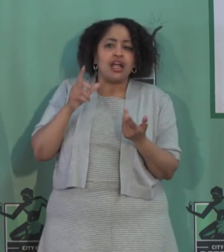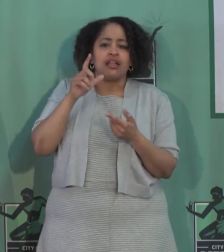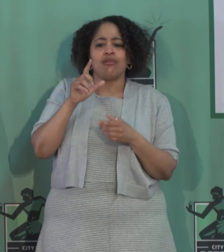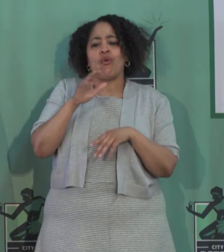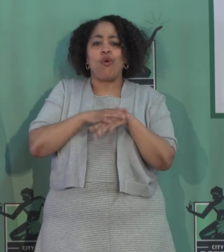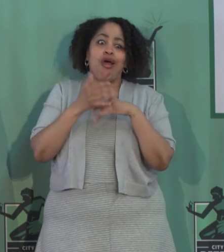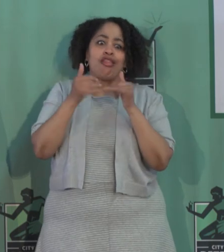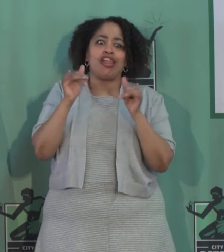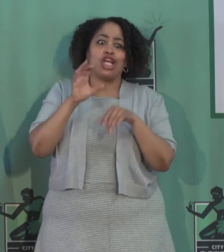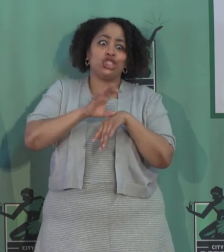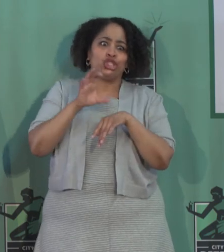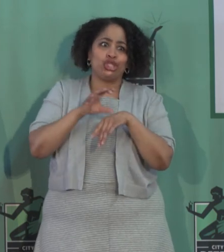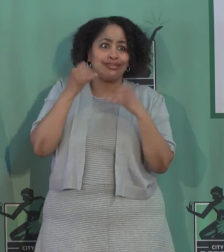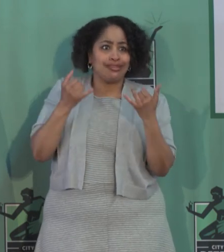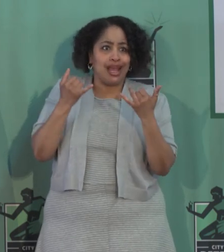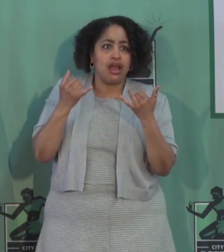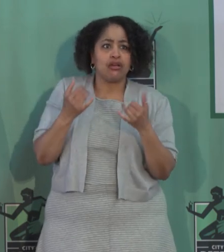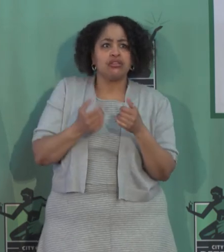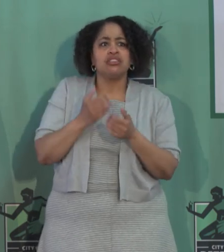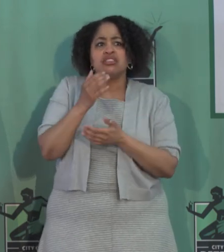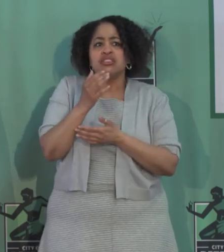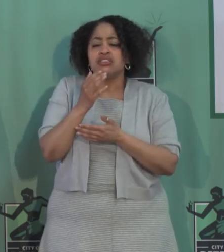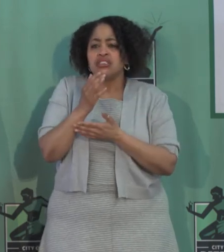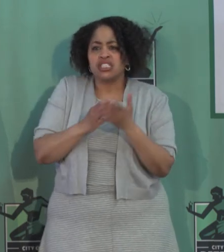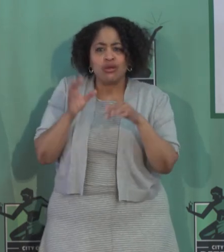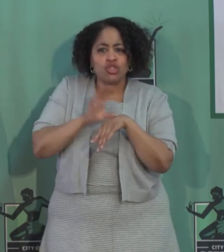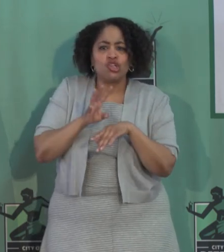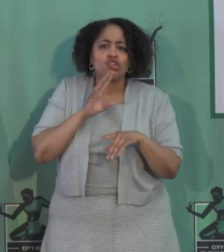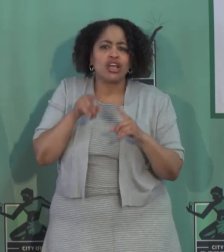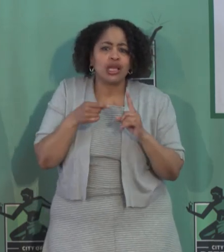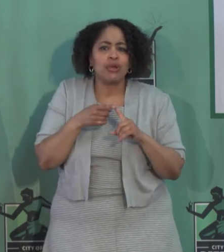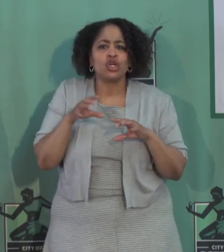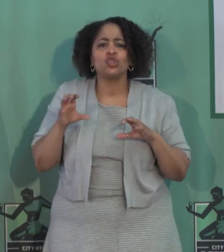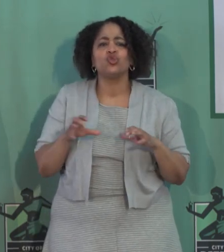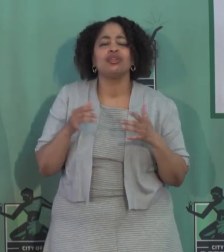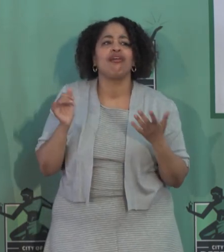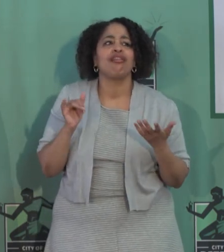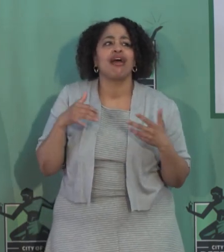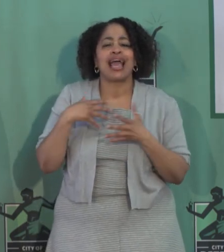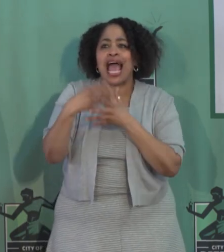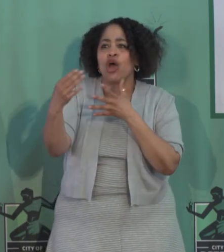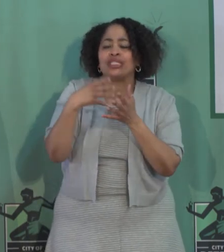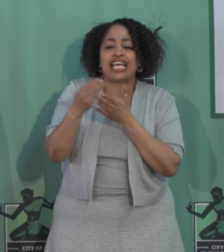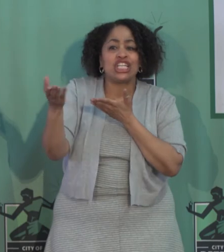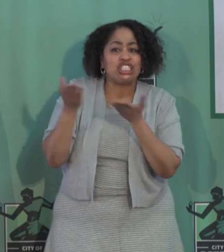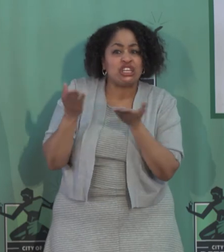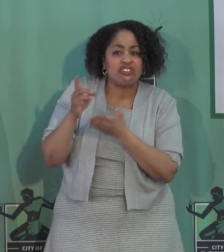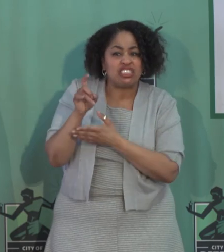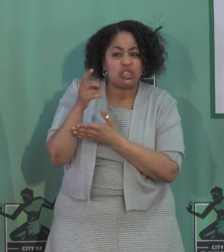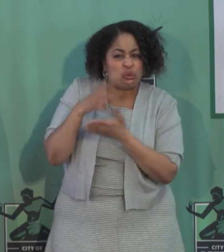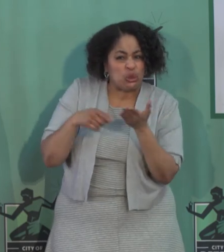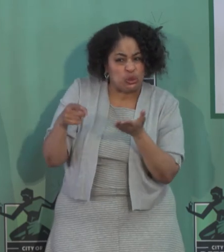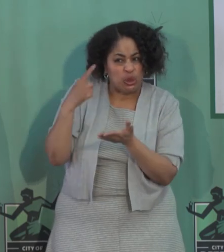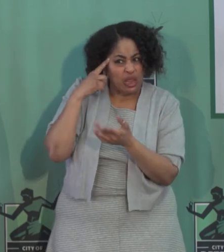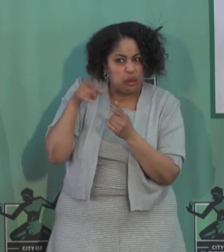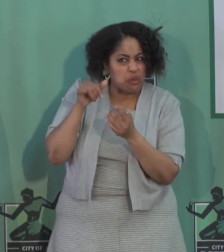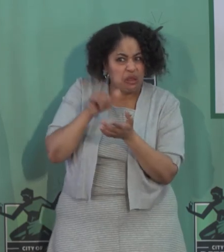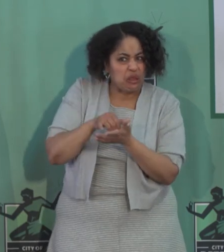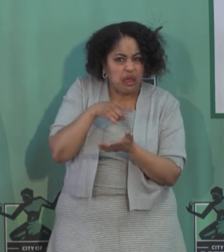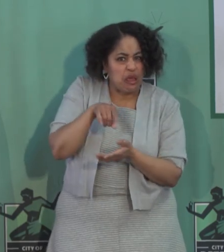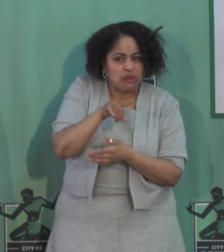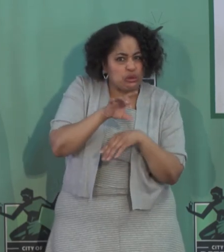online. Some churches are also talking about doing outside services. What do you have to say to those